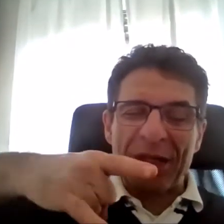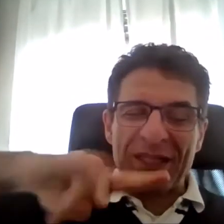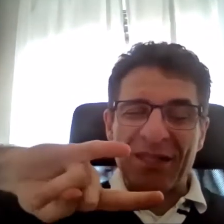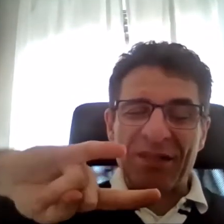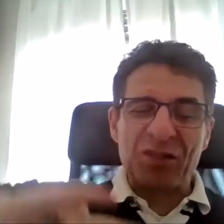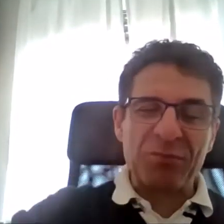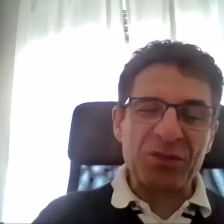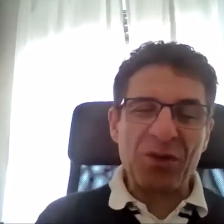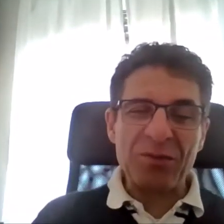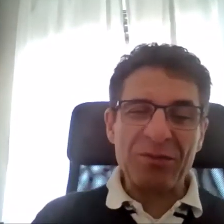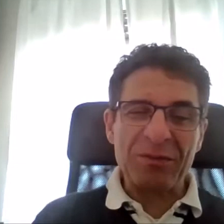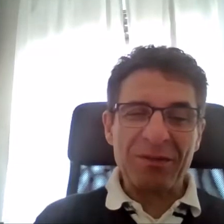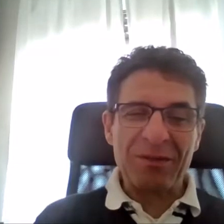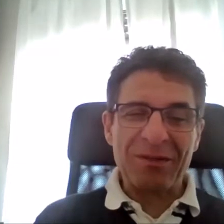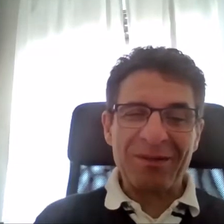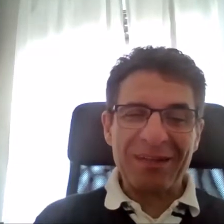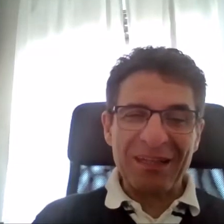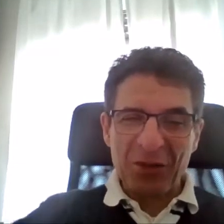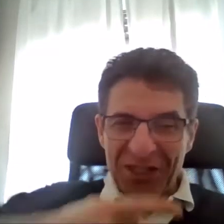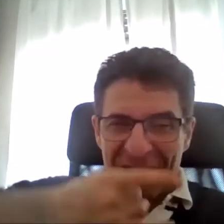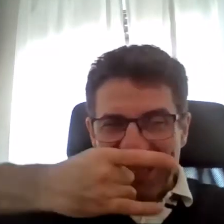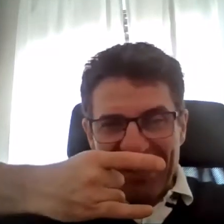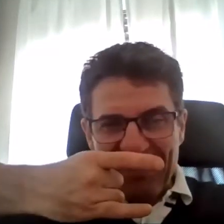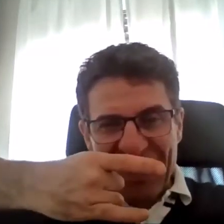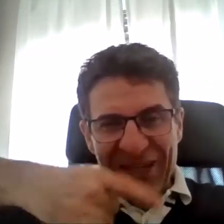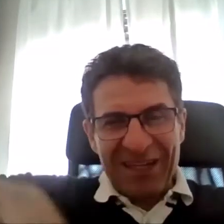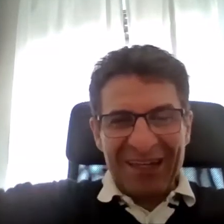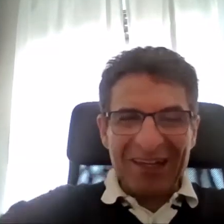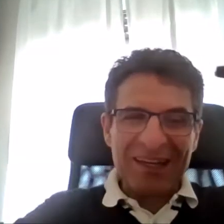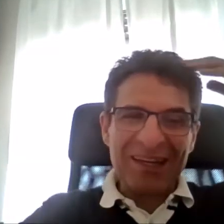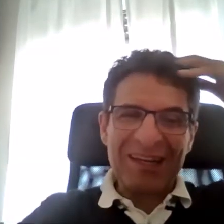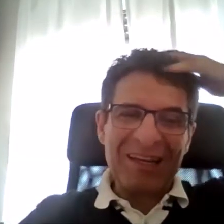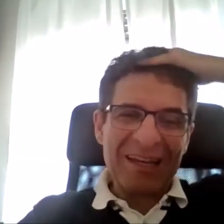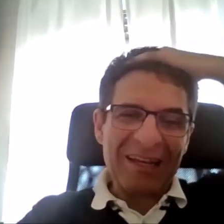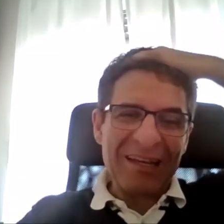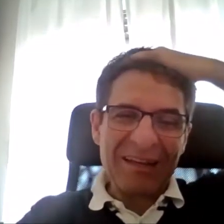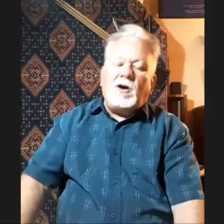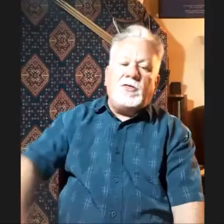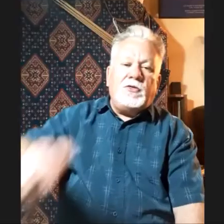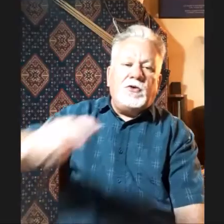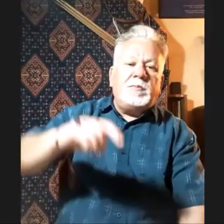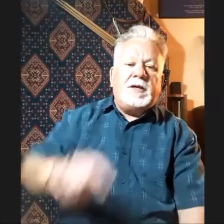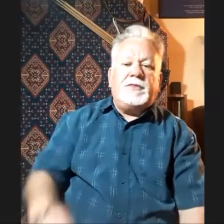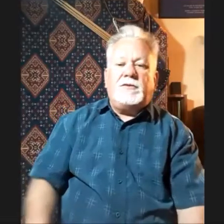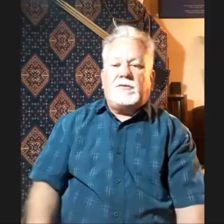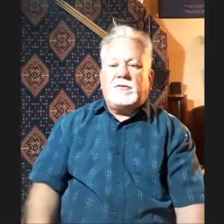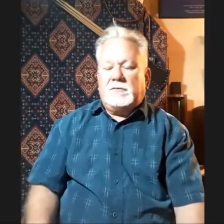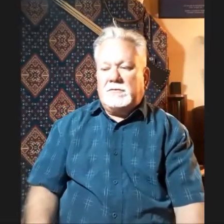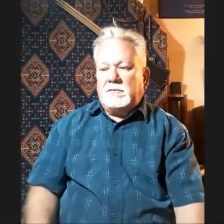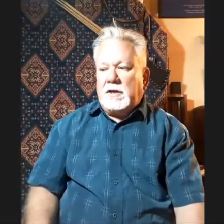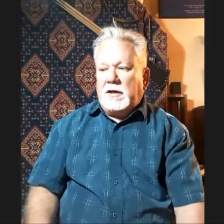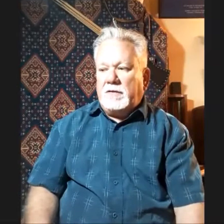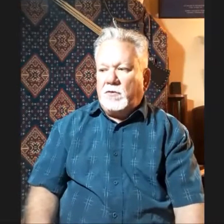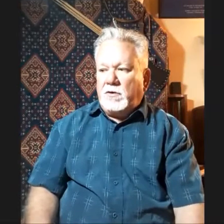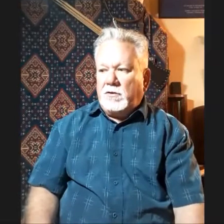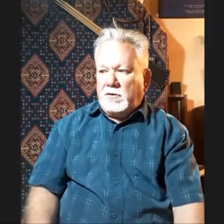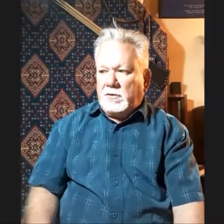twisted thumb drawer? Could it disappear? Yeah, I thought about this for a long time.